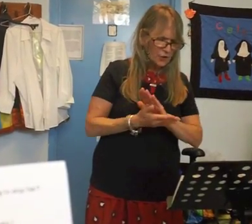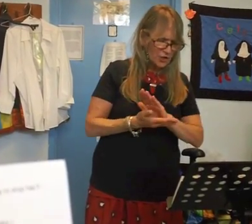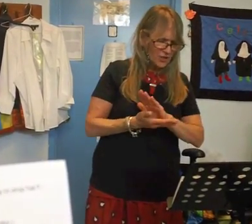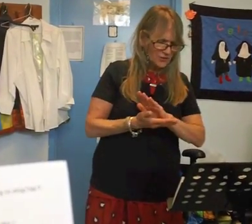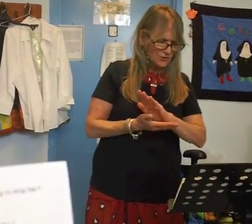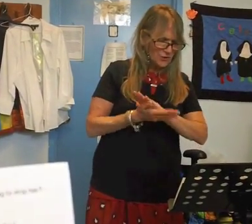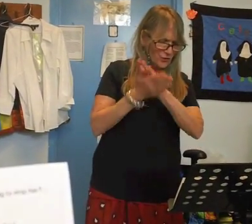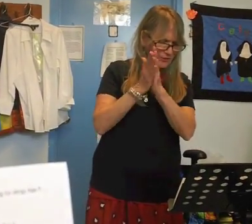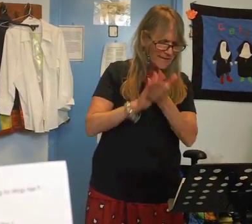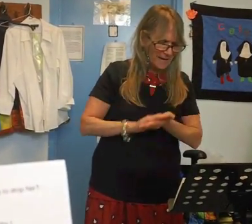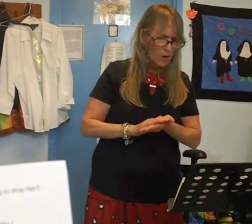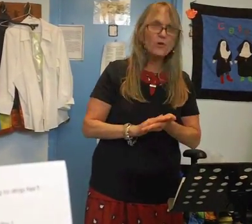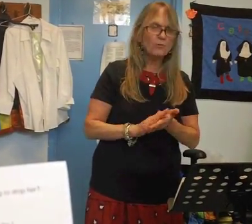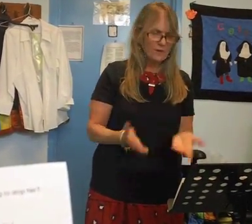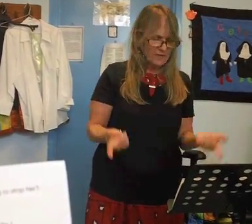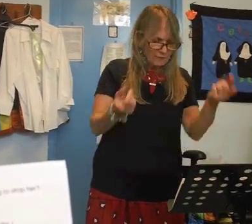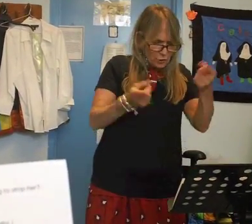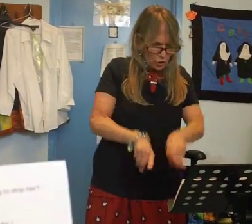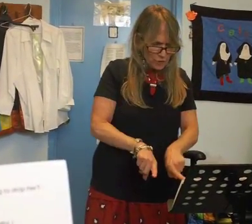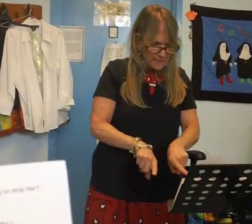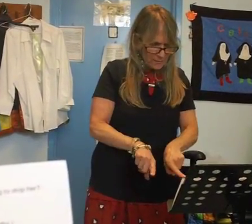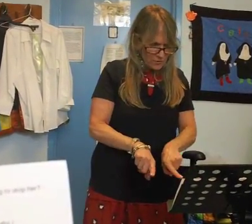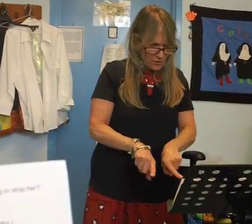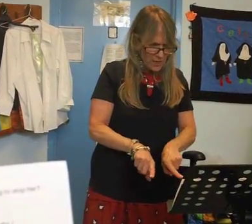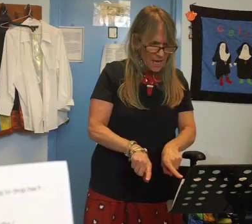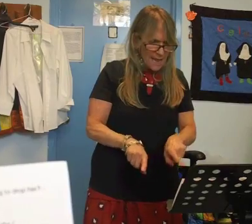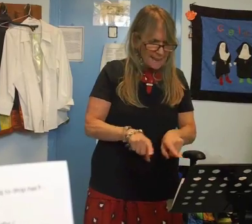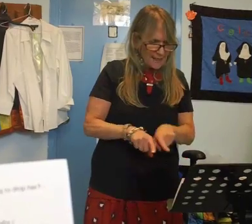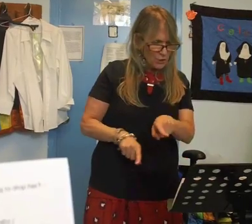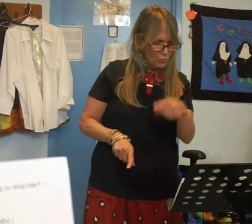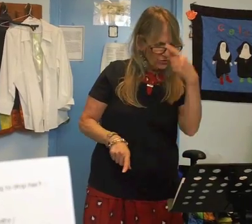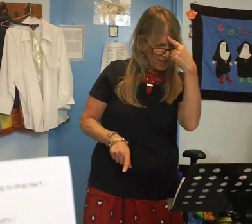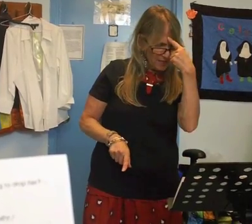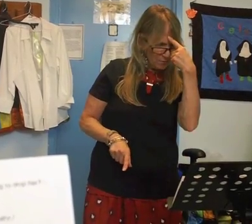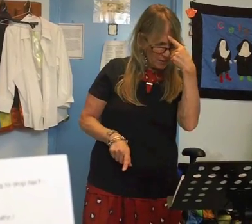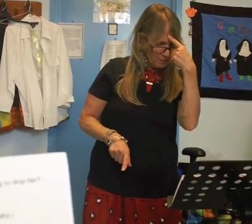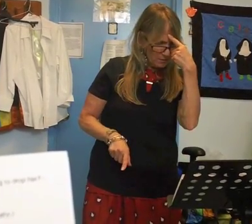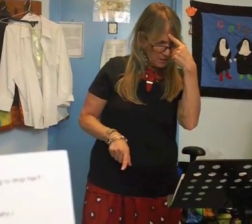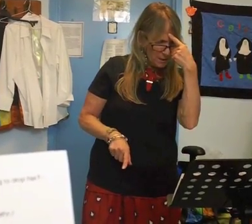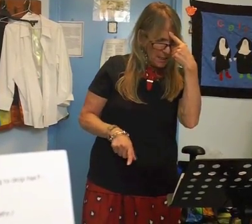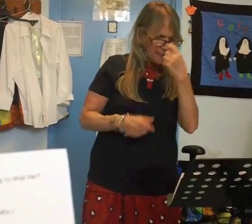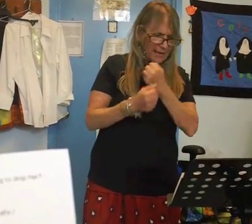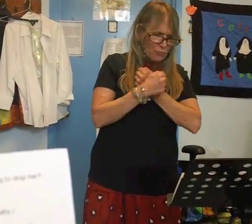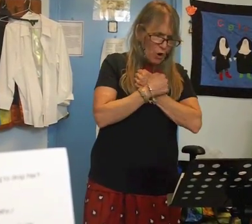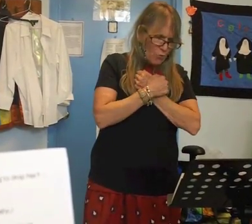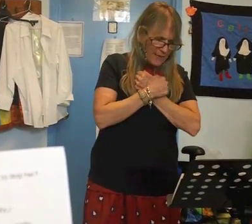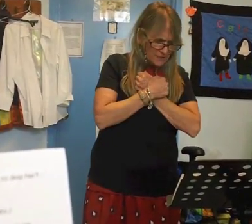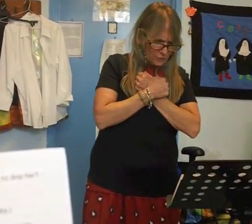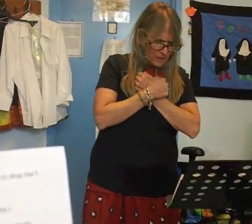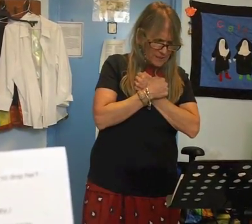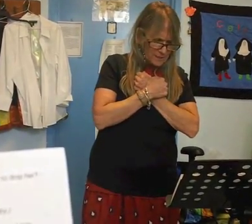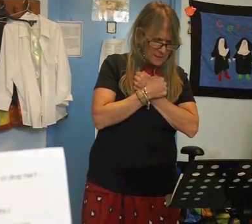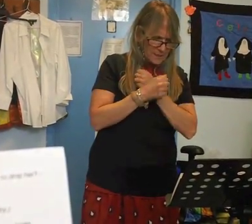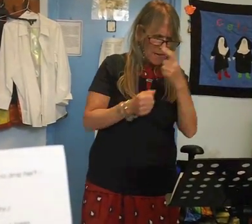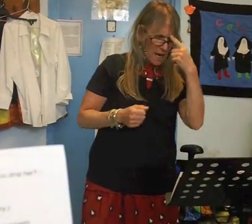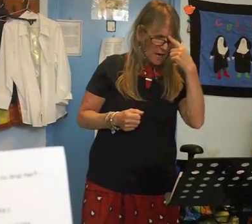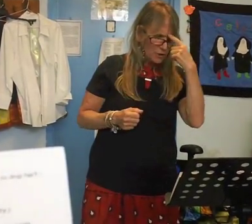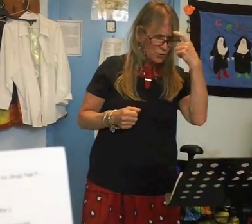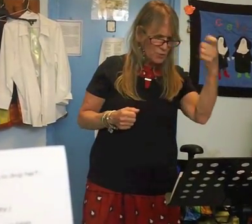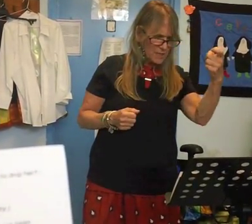turns out oh no nothing ever turns out sorry like you think it will like romance for instance I dreamed